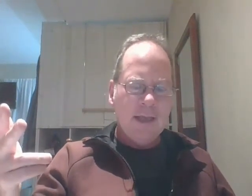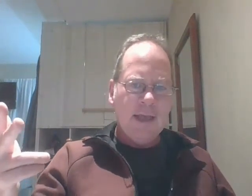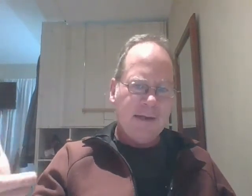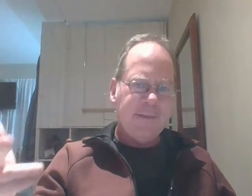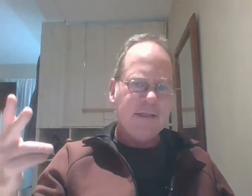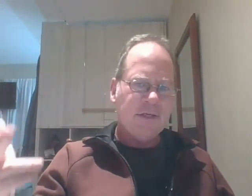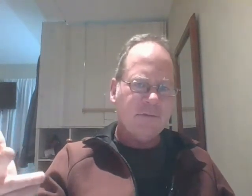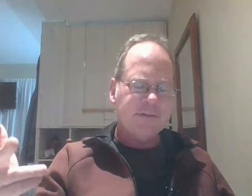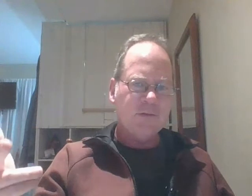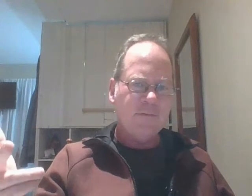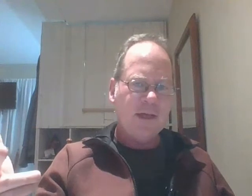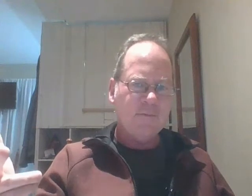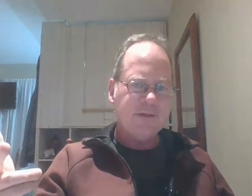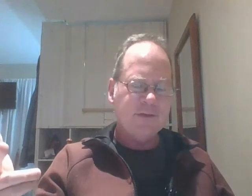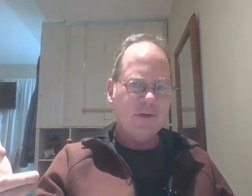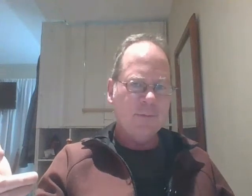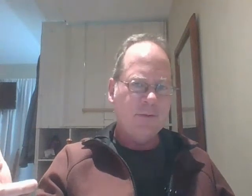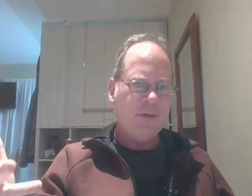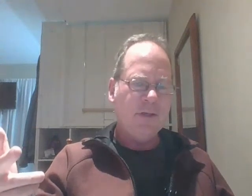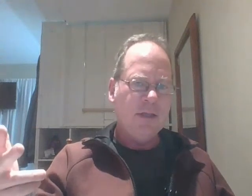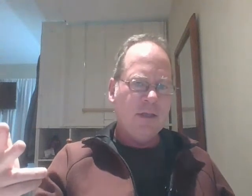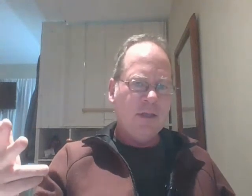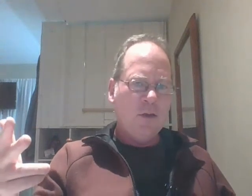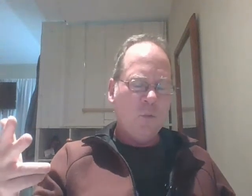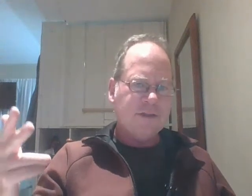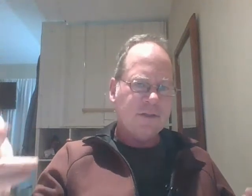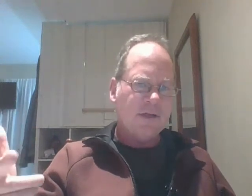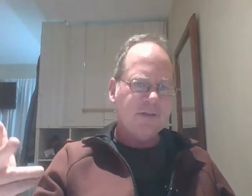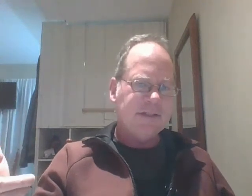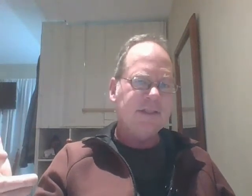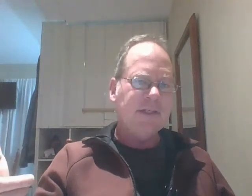and i think in general this is true of a lot of western europe or western countries just in general